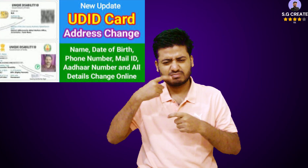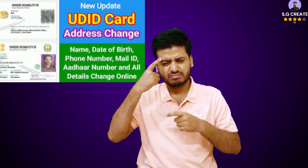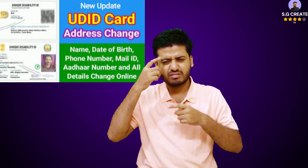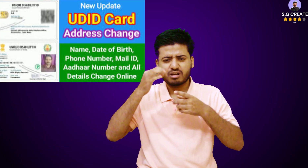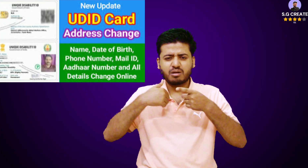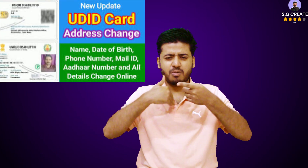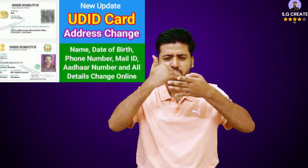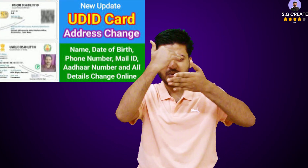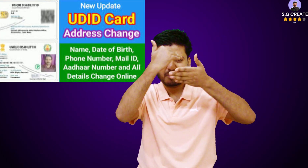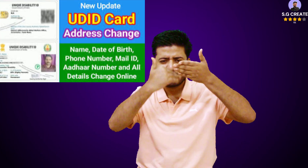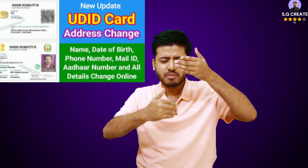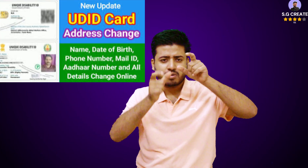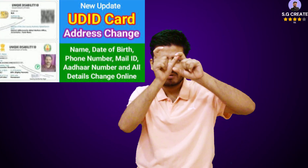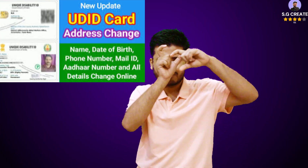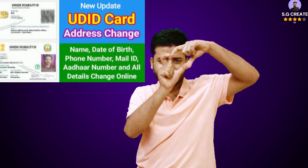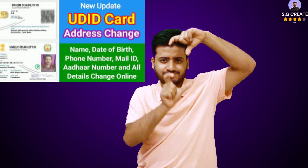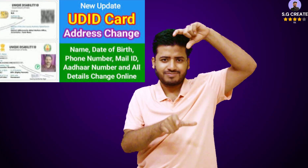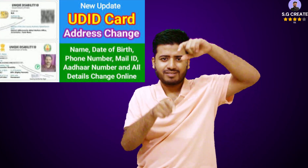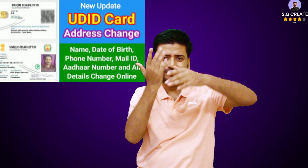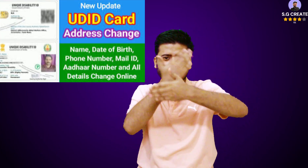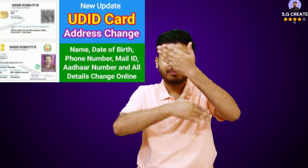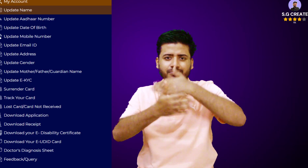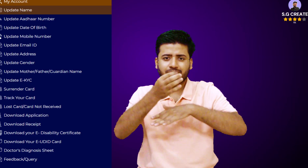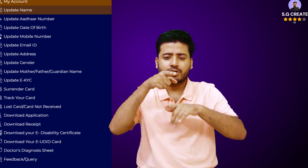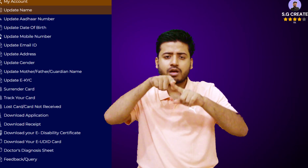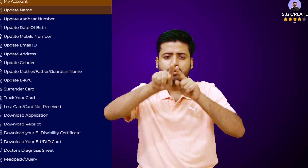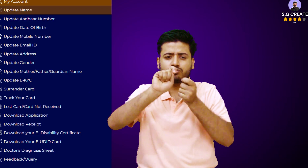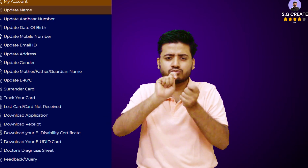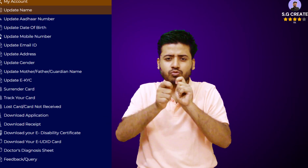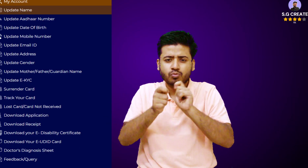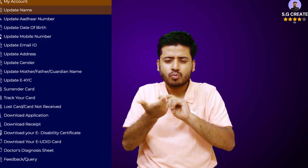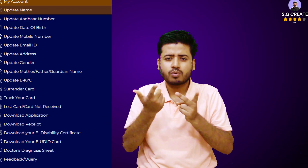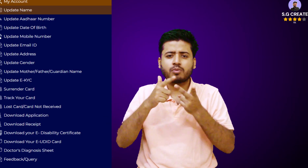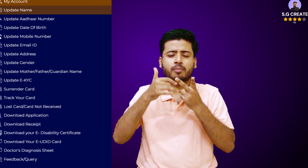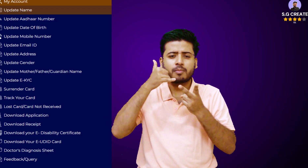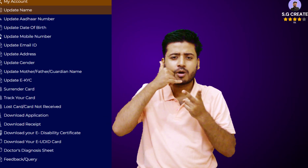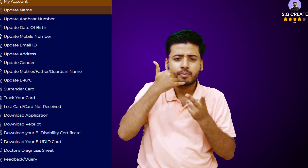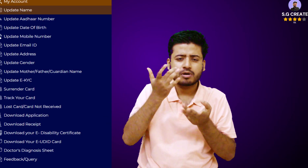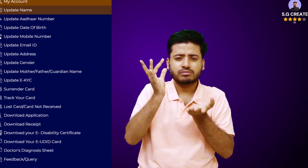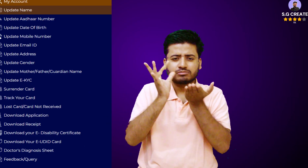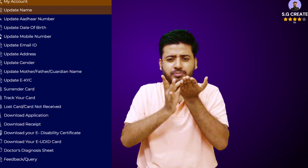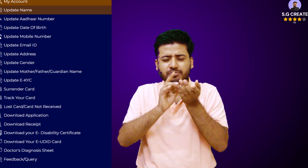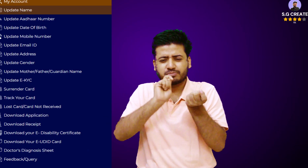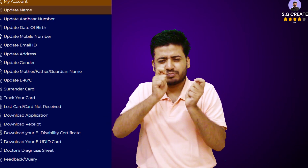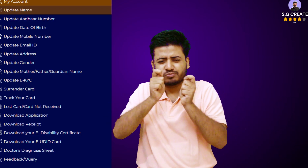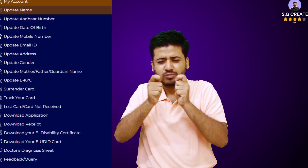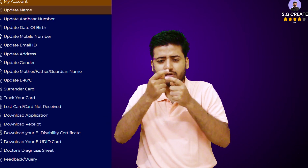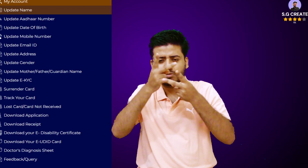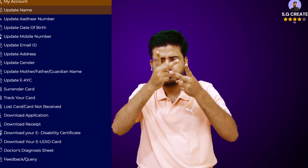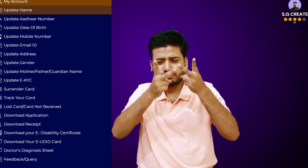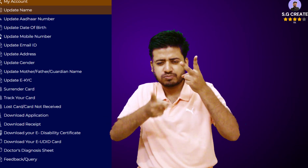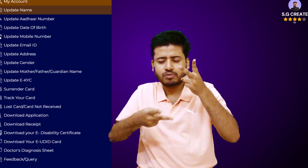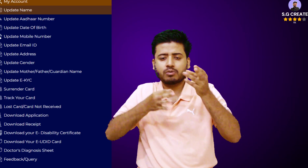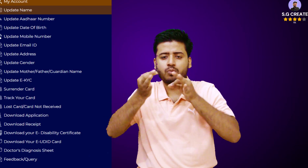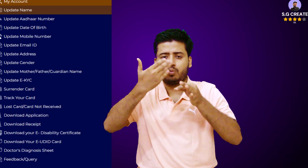EKYC on the Udeed portal. The process is fully online and does not require intervention from medical authorities.